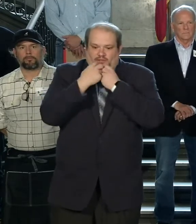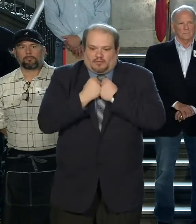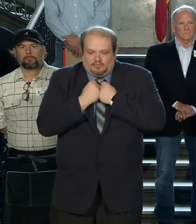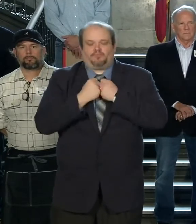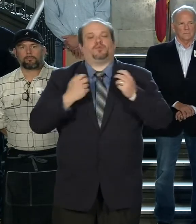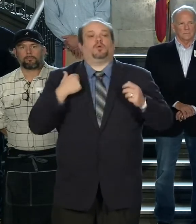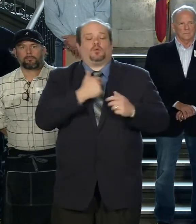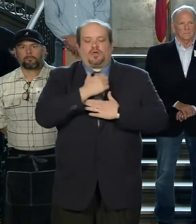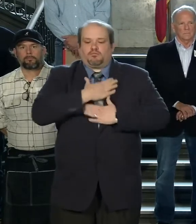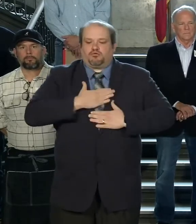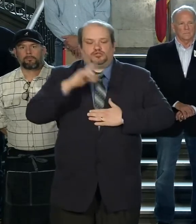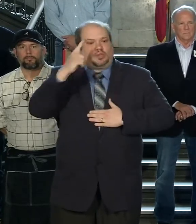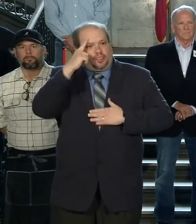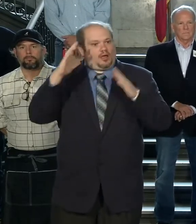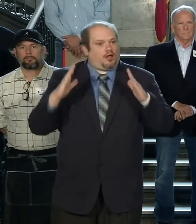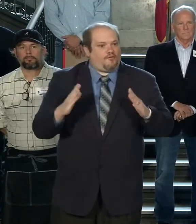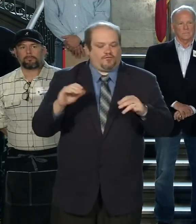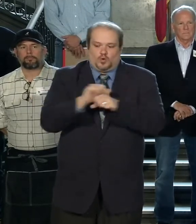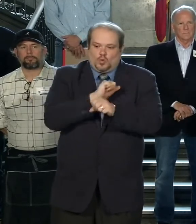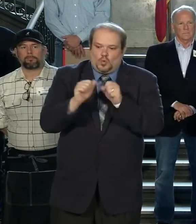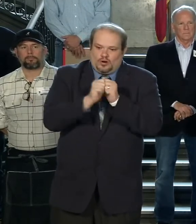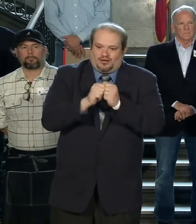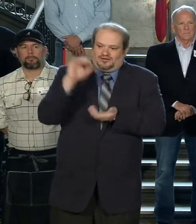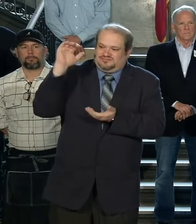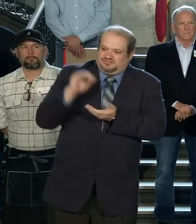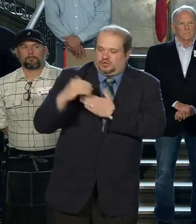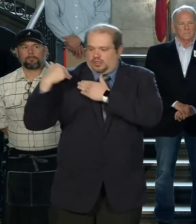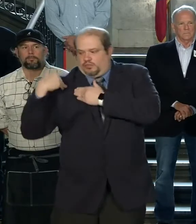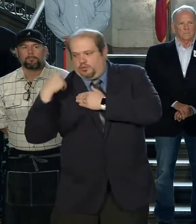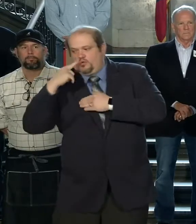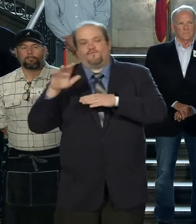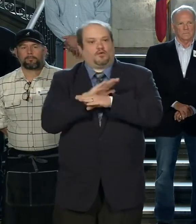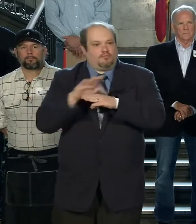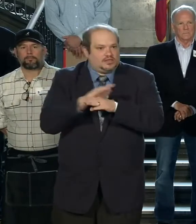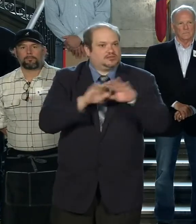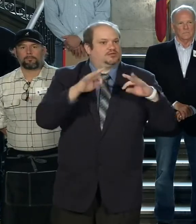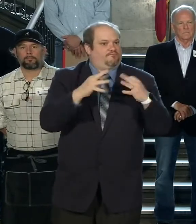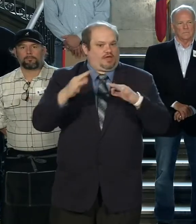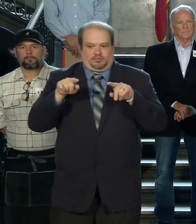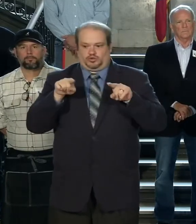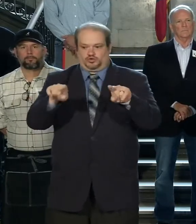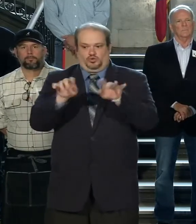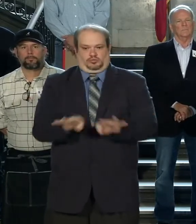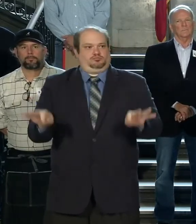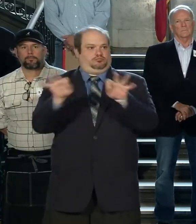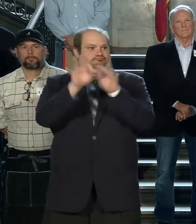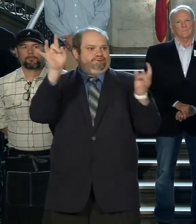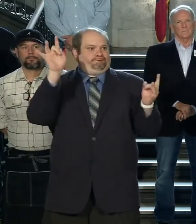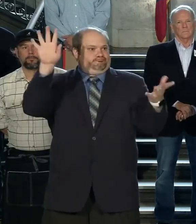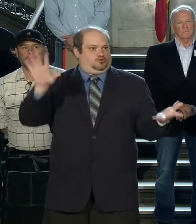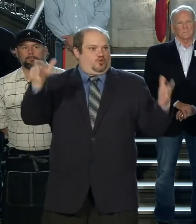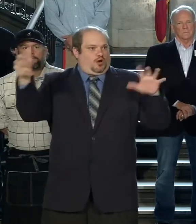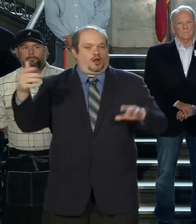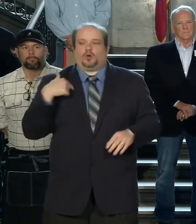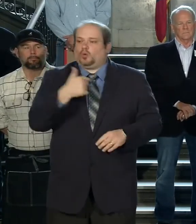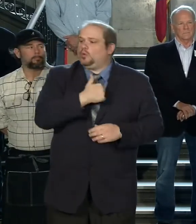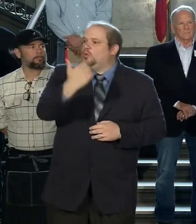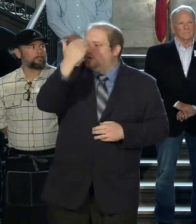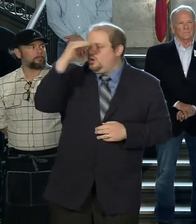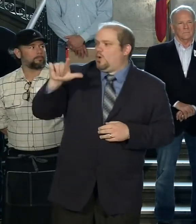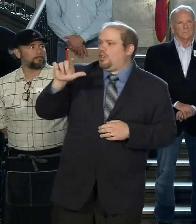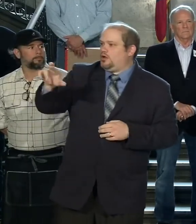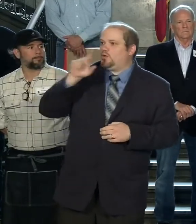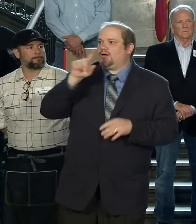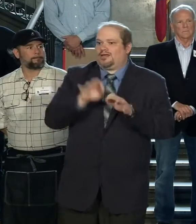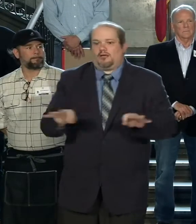are appreciative to the governor for working to ease the burden on businesses and family during this crisis. We know that Little Rock is a